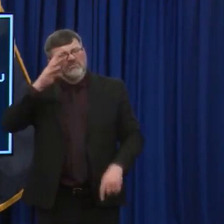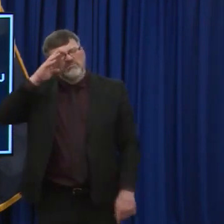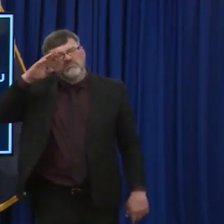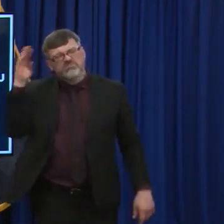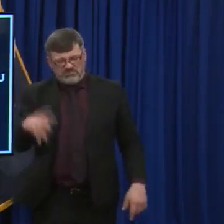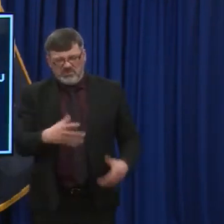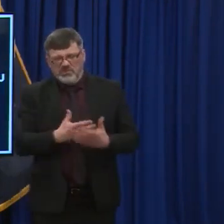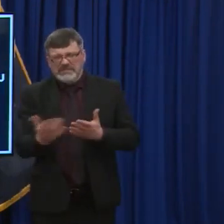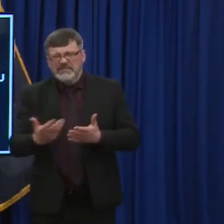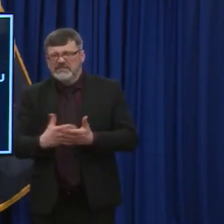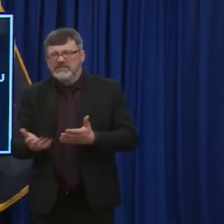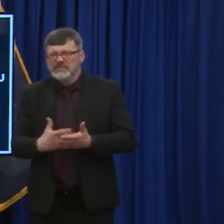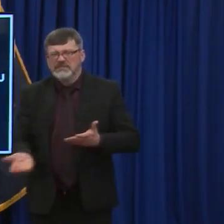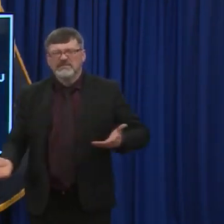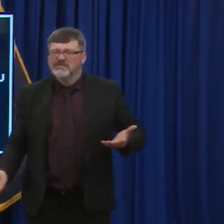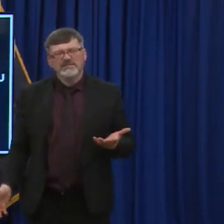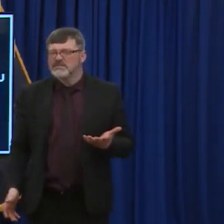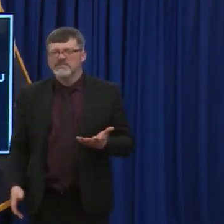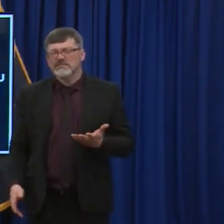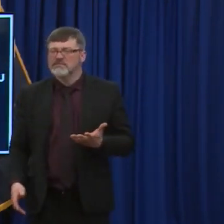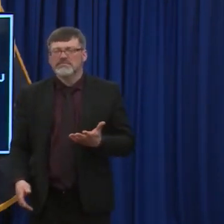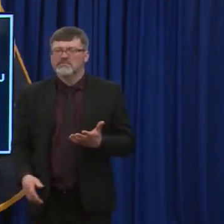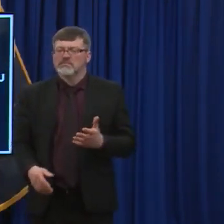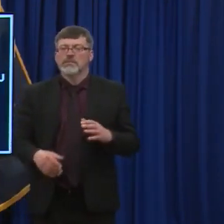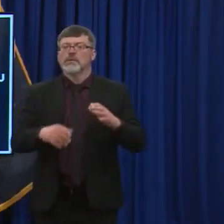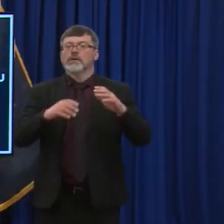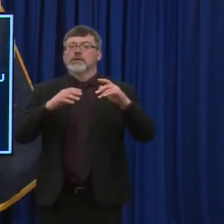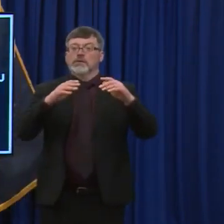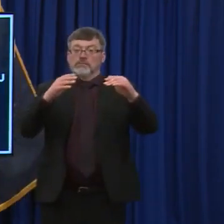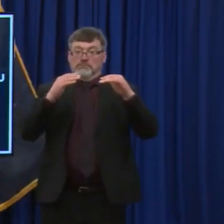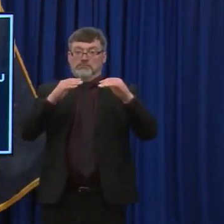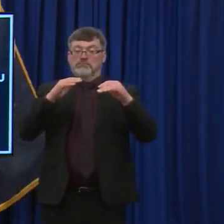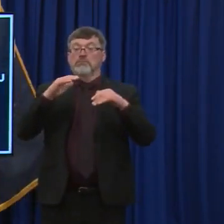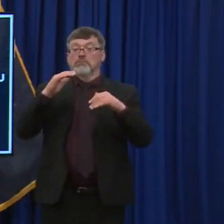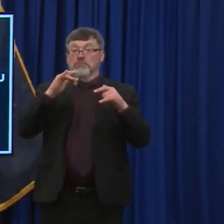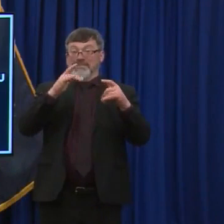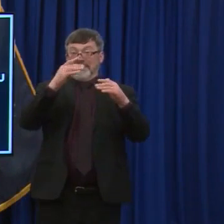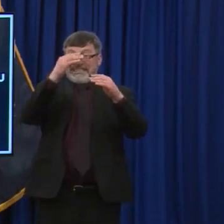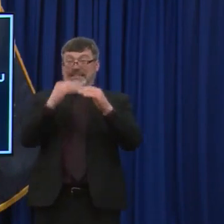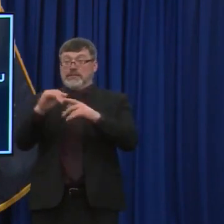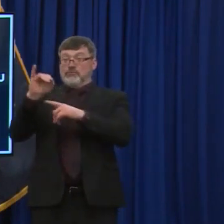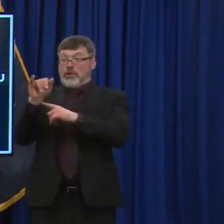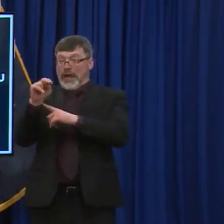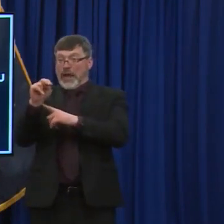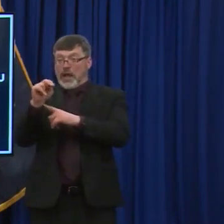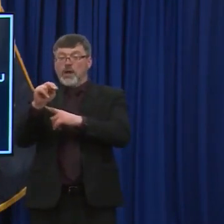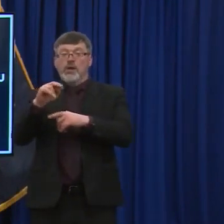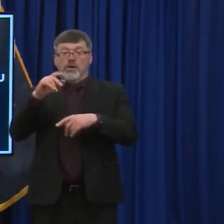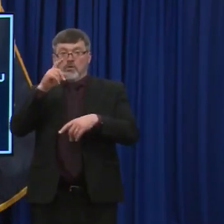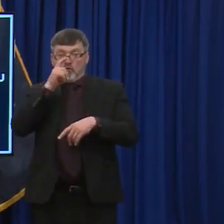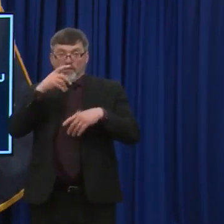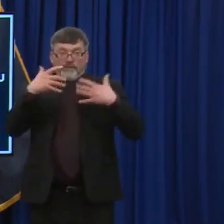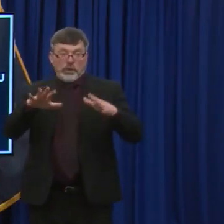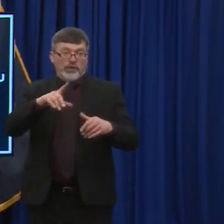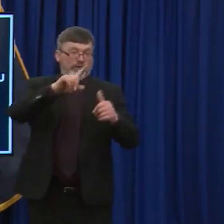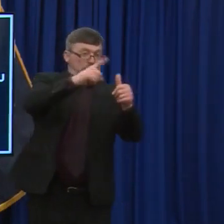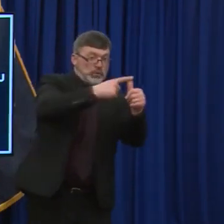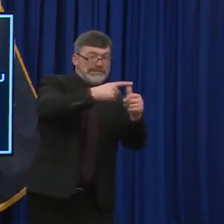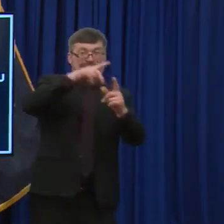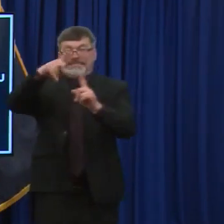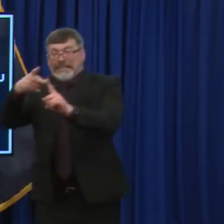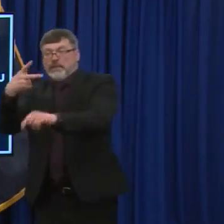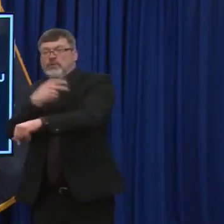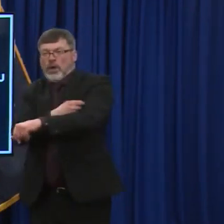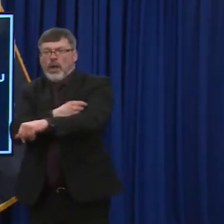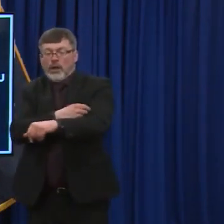January, that if somebody is fully vaccinated, uh, that, uh, if they have a new exposure, if they travel, they do not